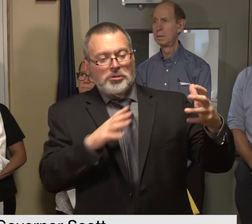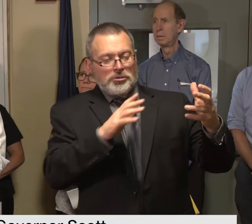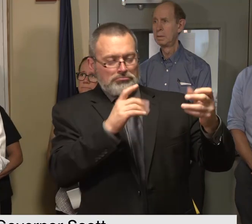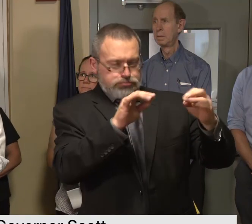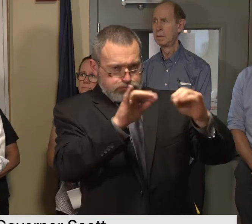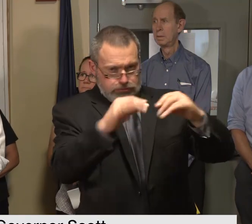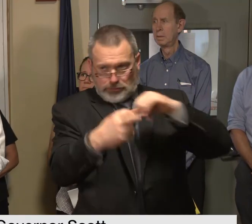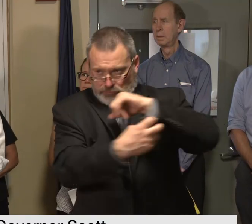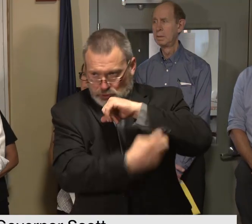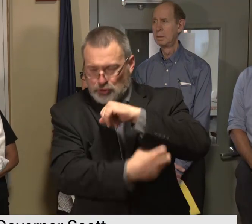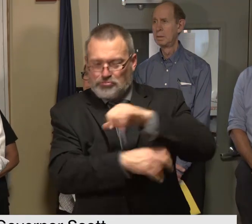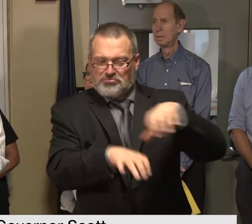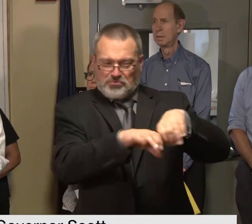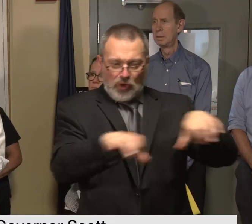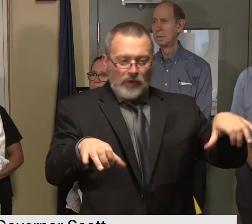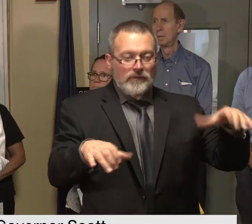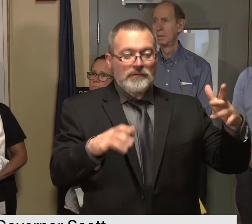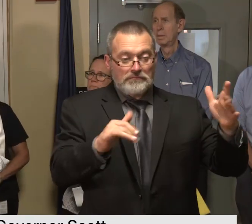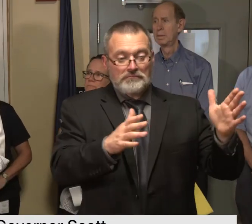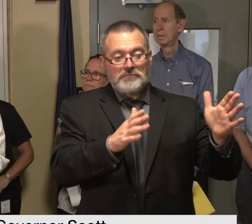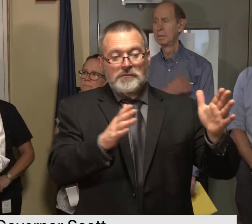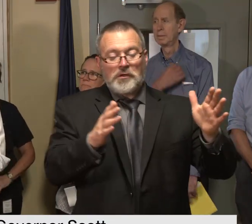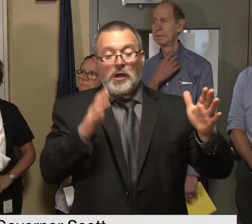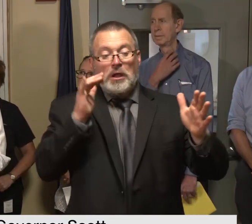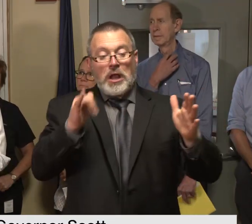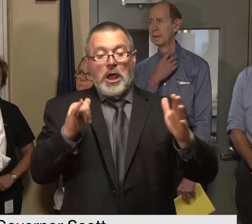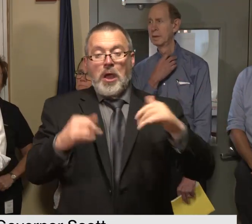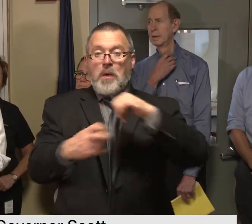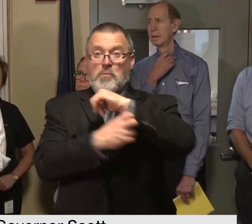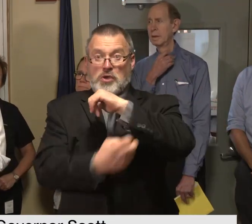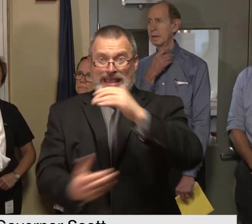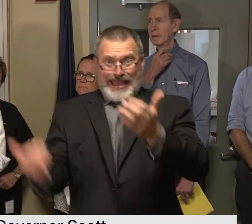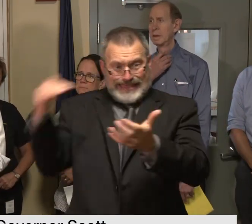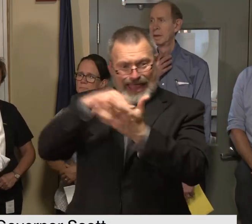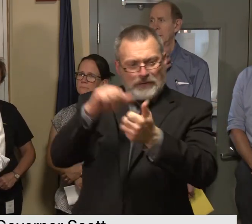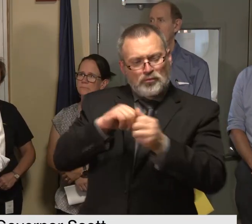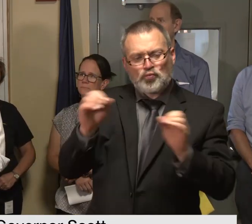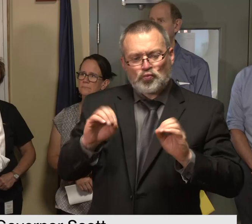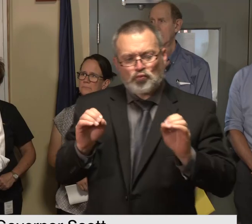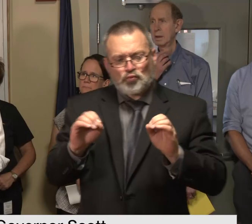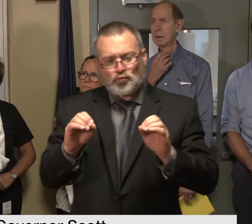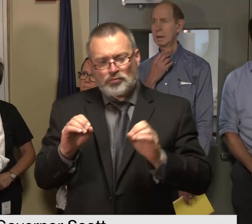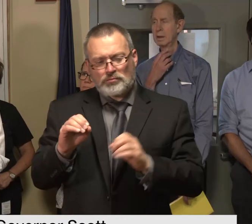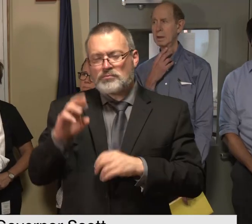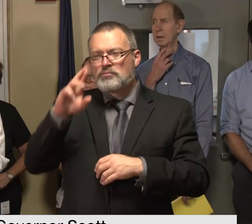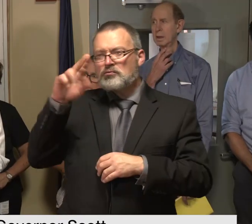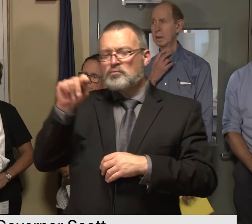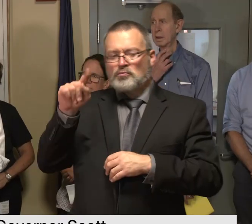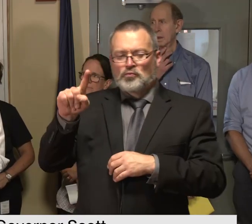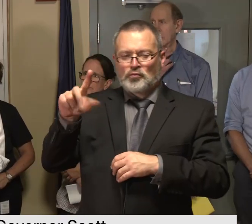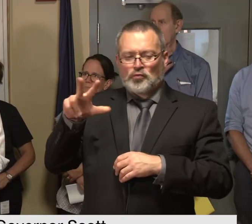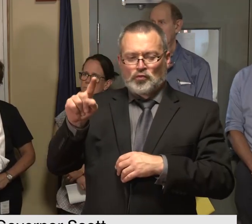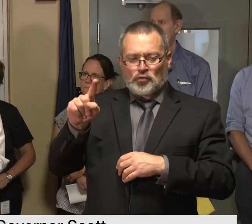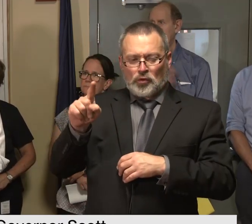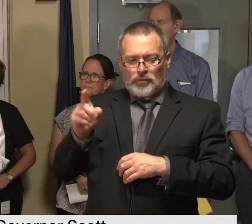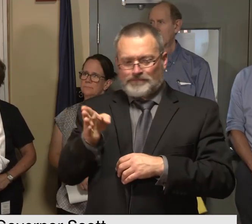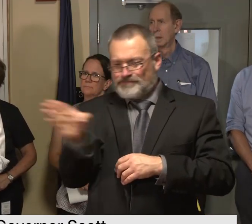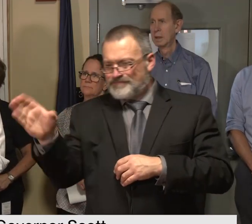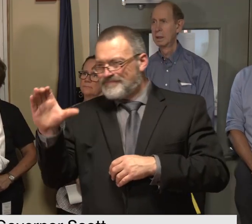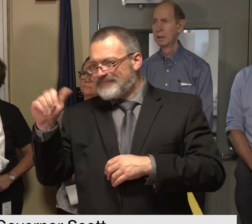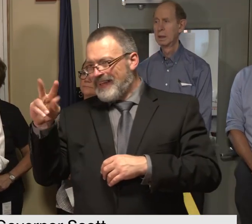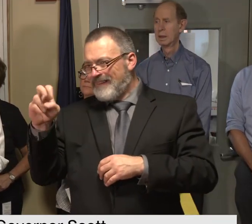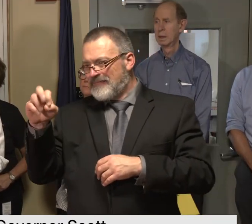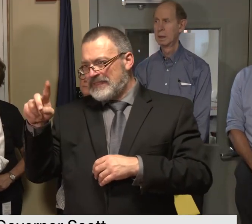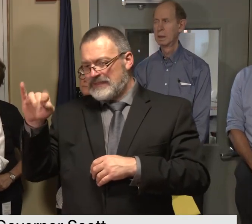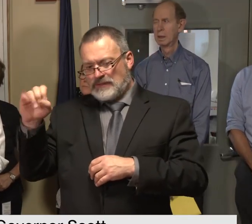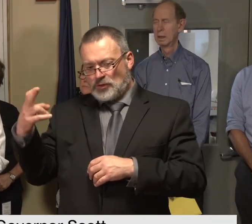and i like to use the example of the wrightsville bridge i'm sorry route 131 on your way into cavendish at an intersection